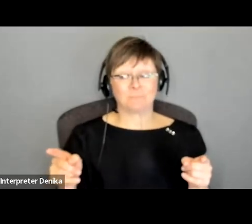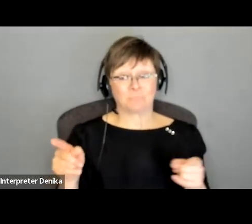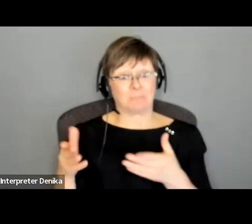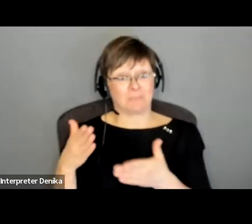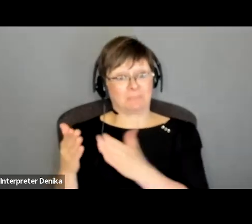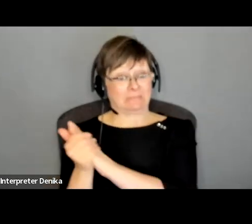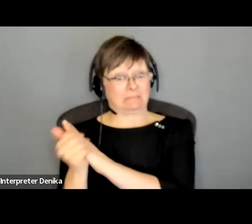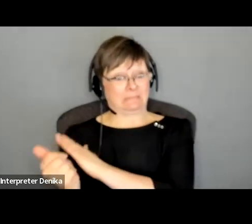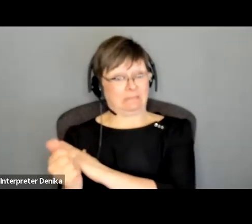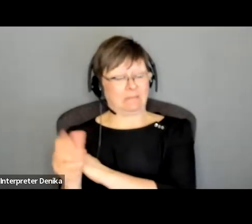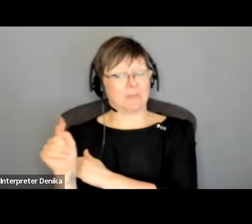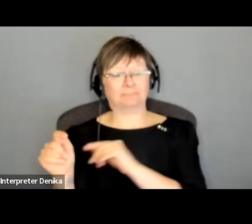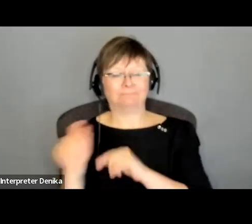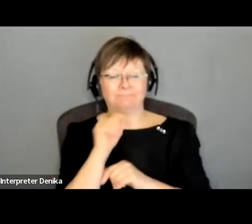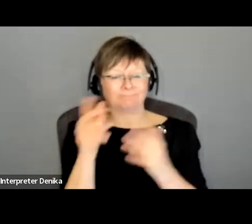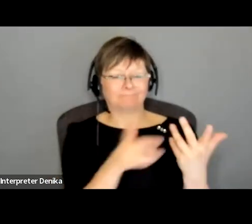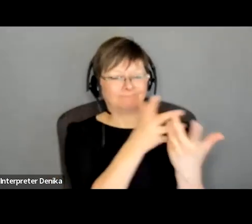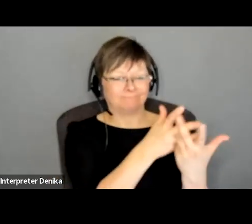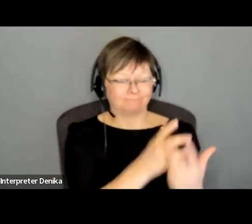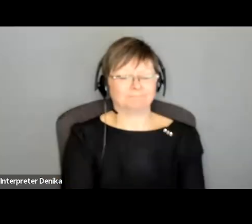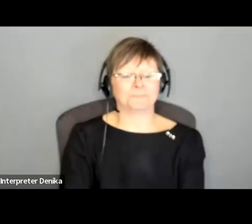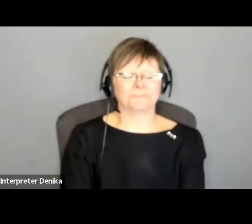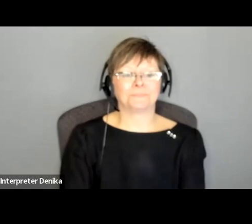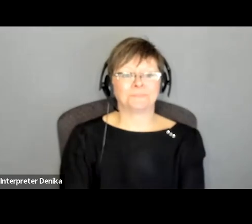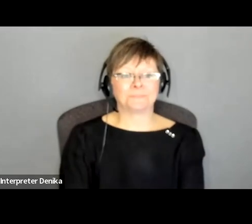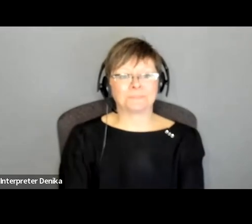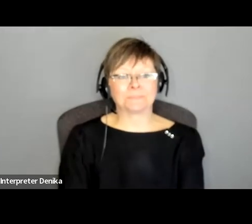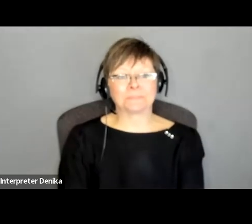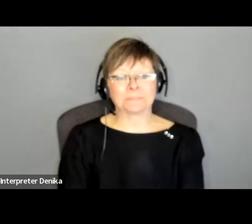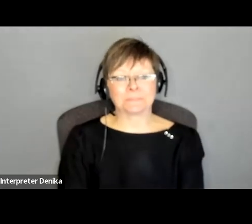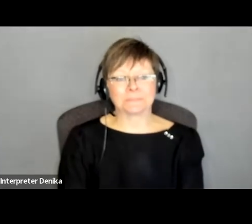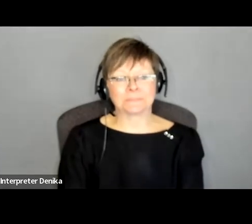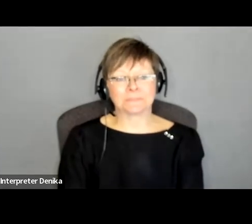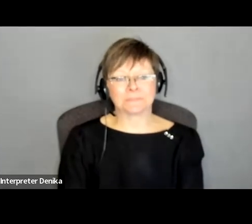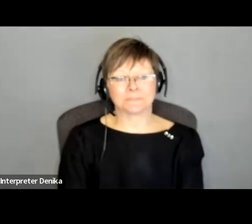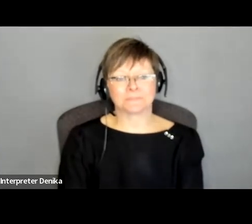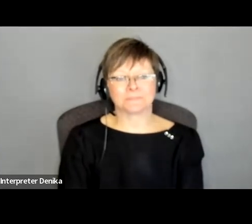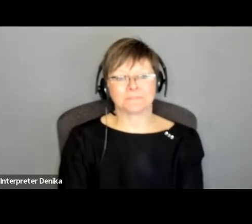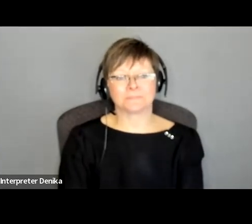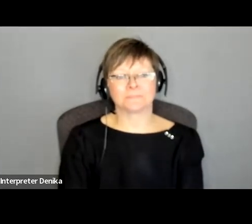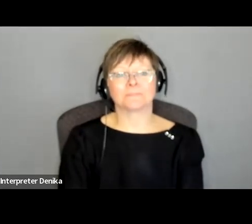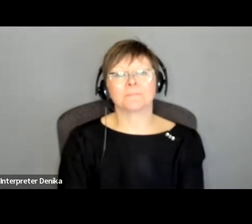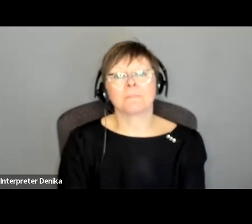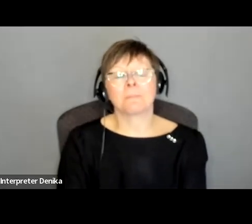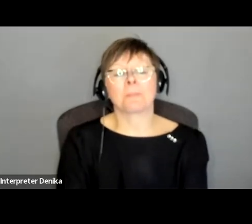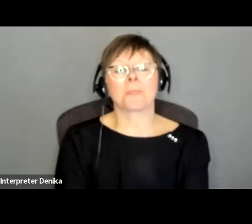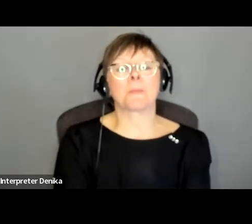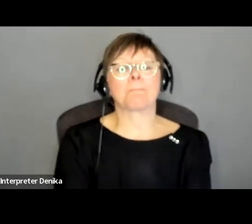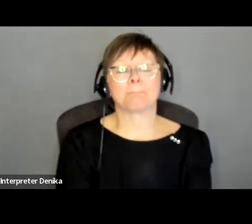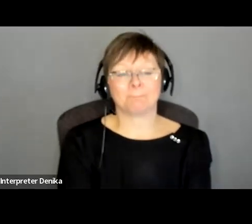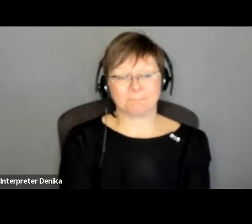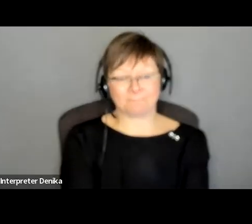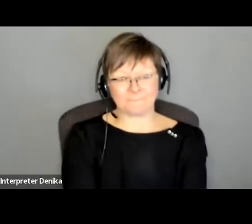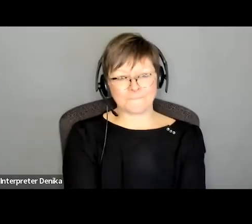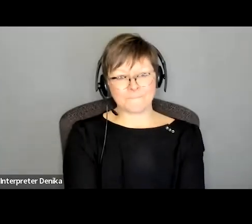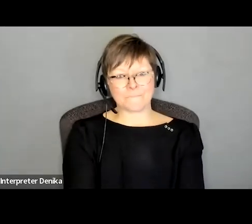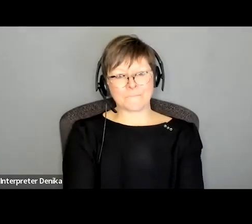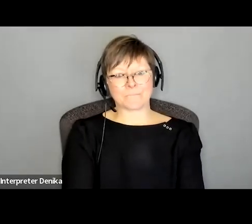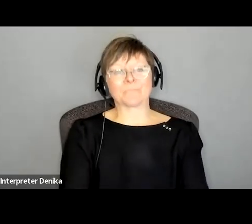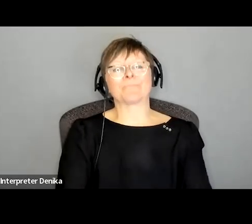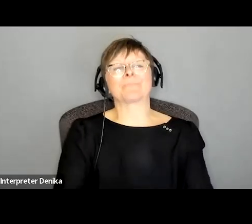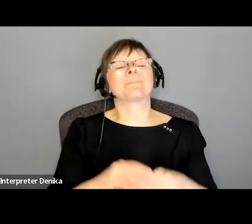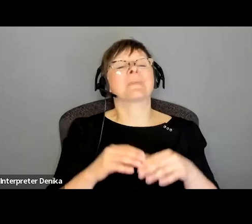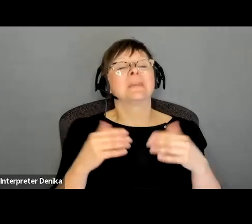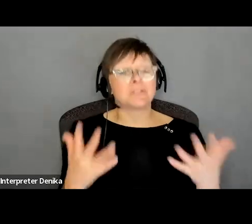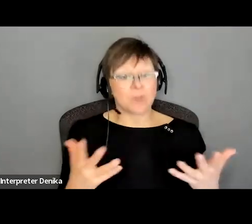make you right for the role so um the things that are going to make you stand out one is that it is a good tape you can see